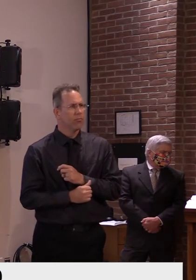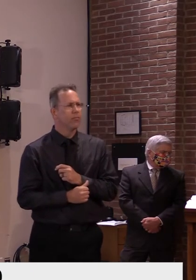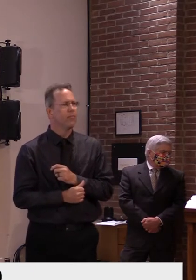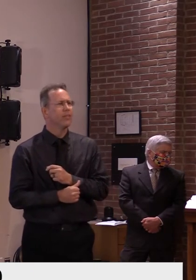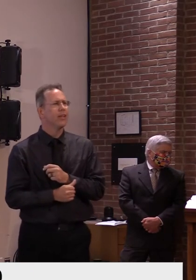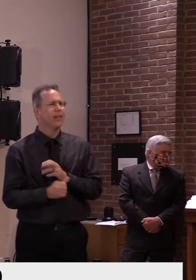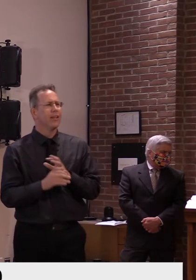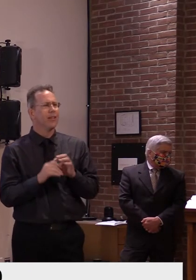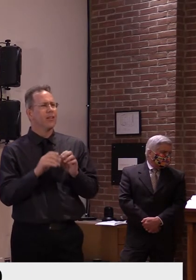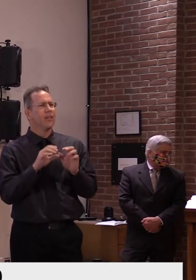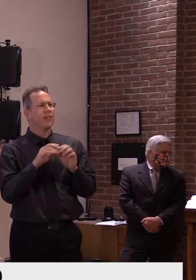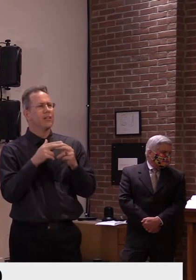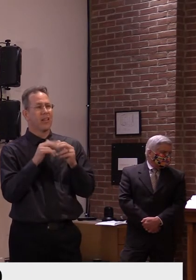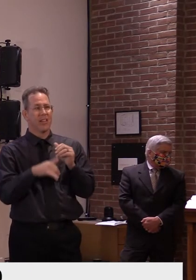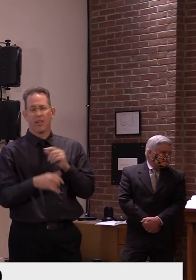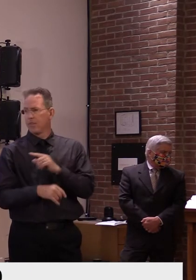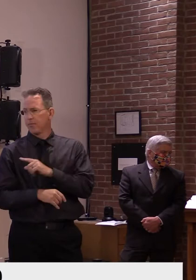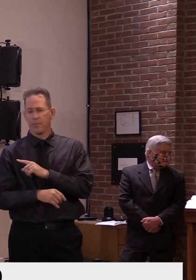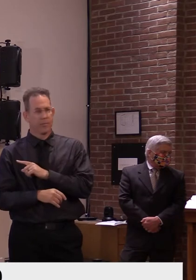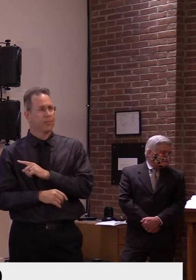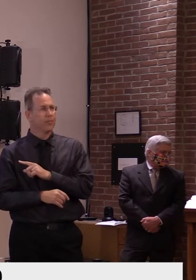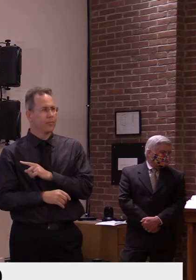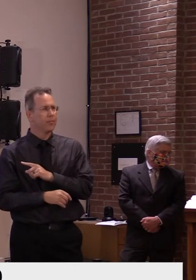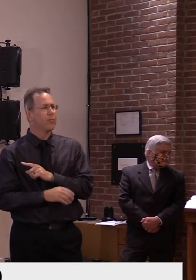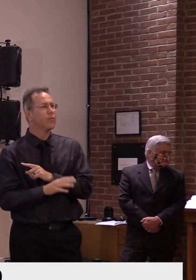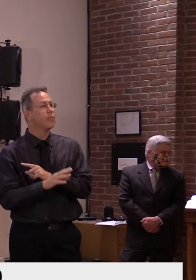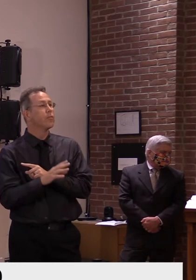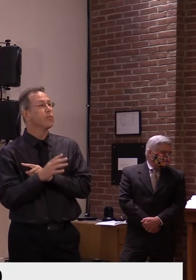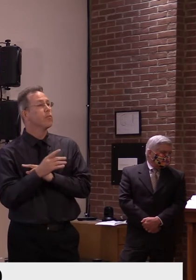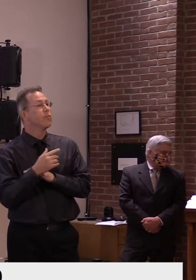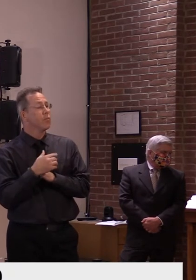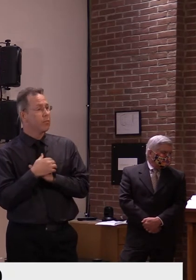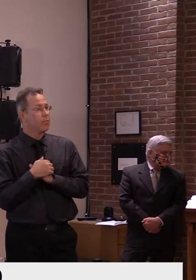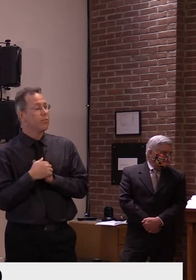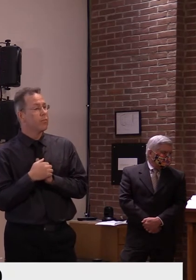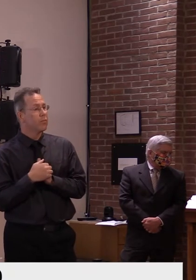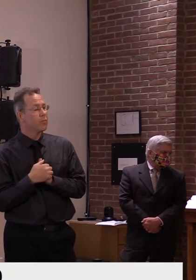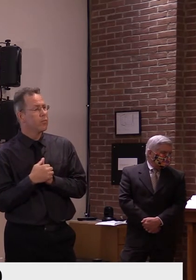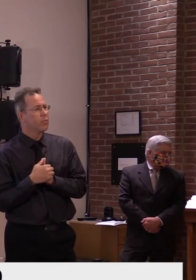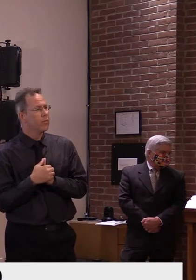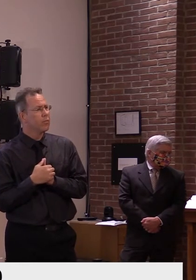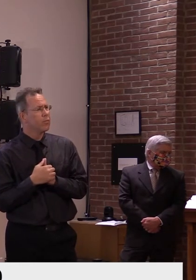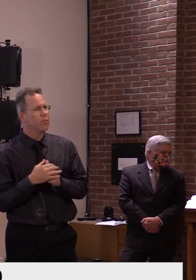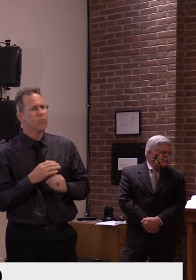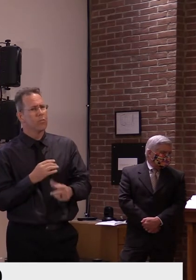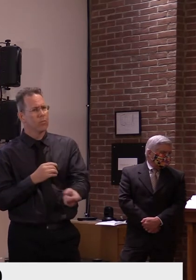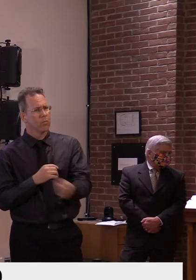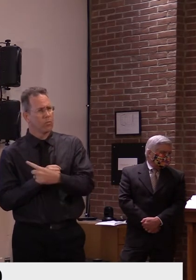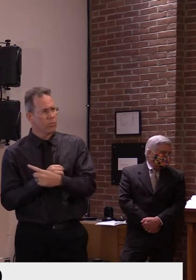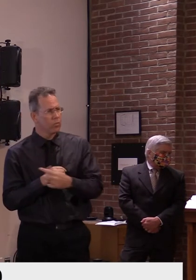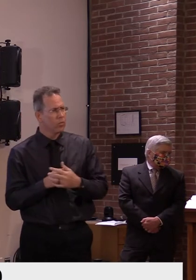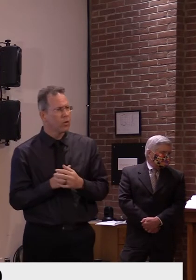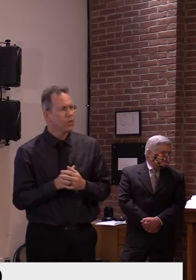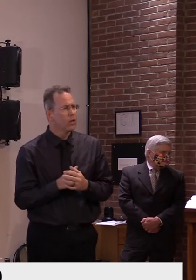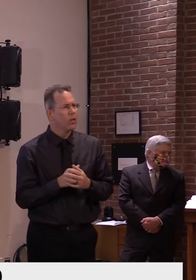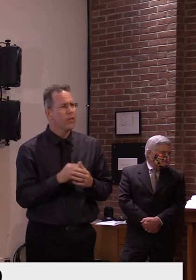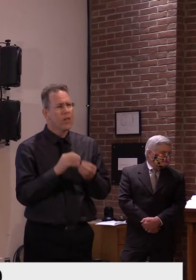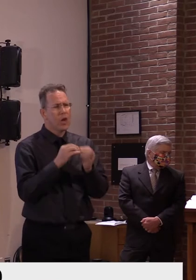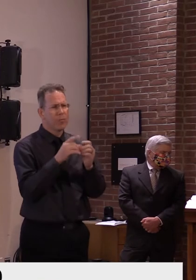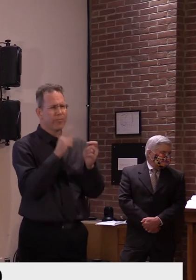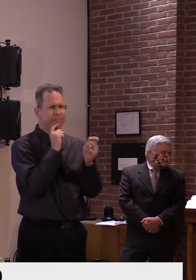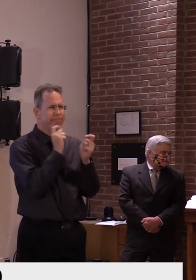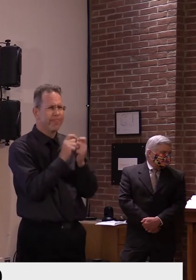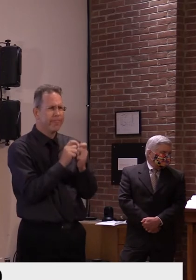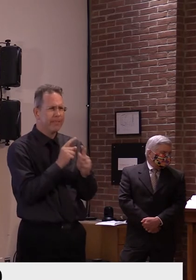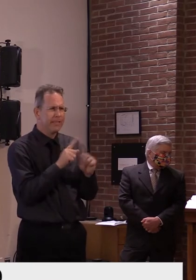Wu is about to. Okay, uh, while, uh, while you're looking for that, do you have any idea why there could be a discrepancy between your report